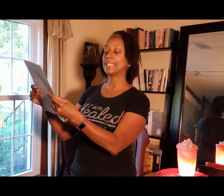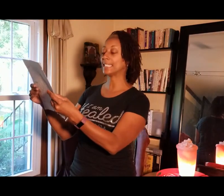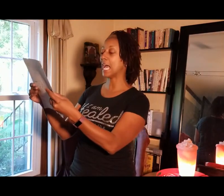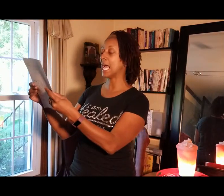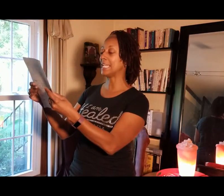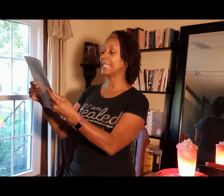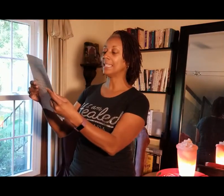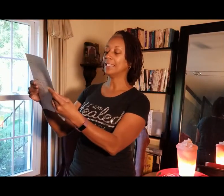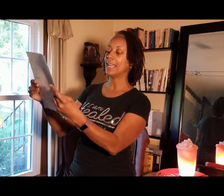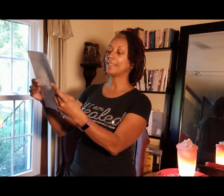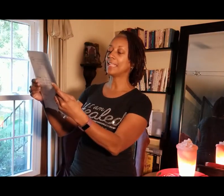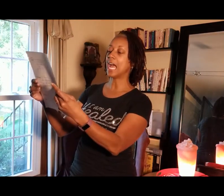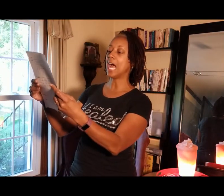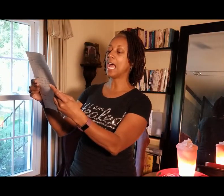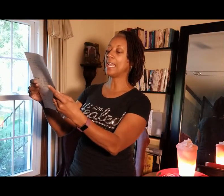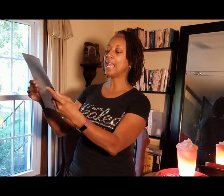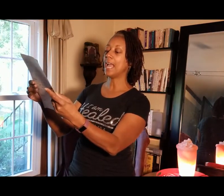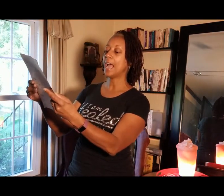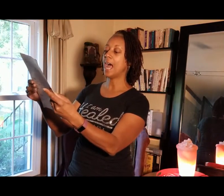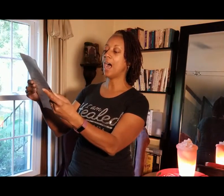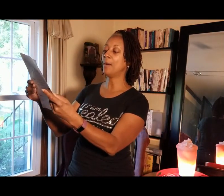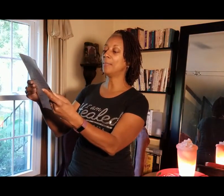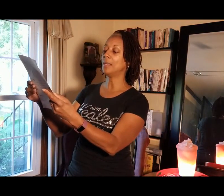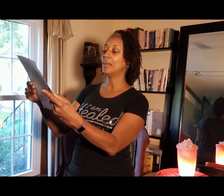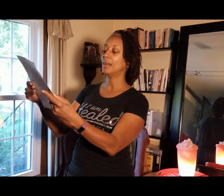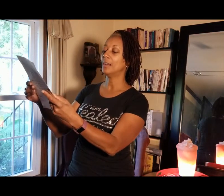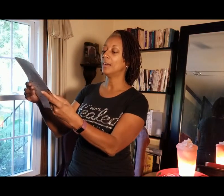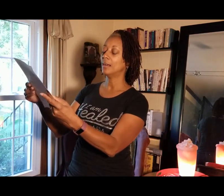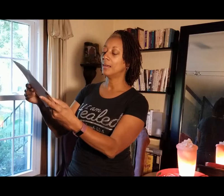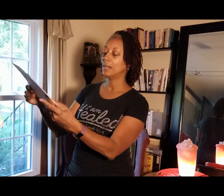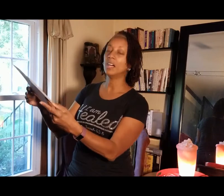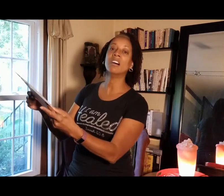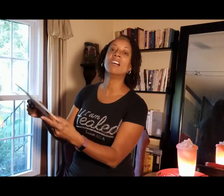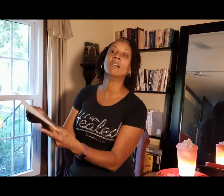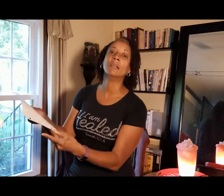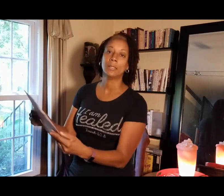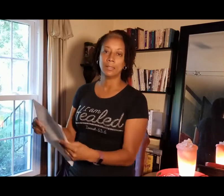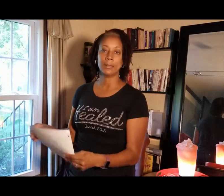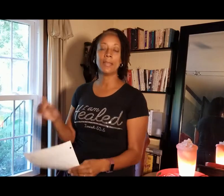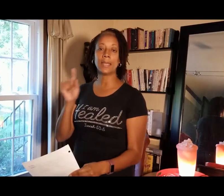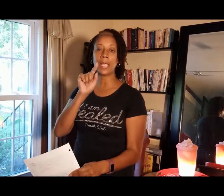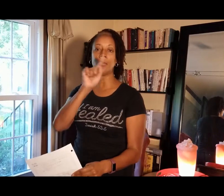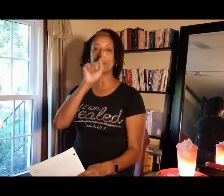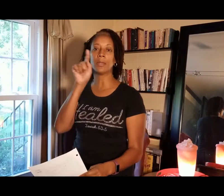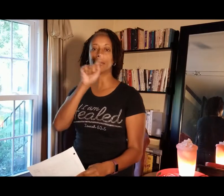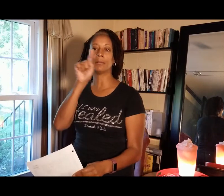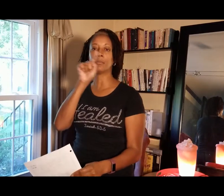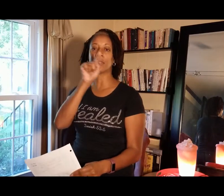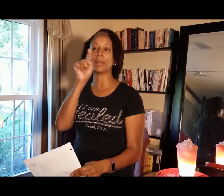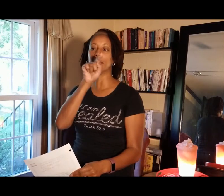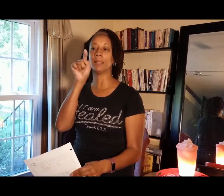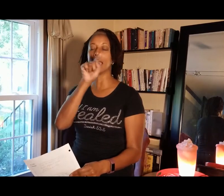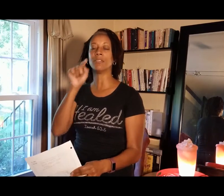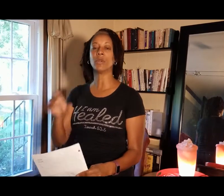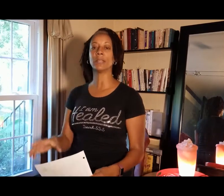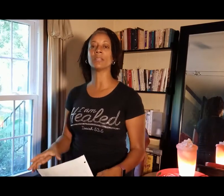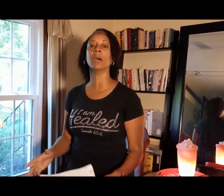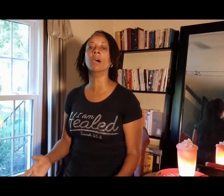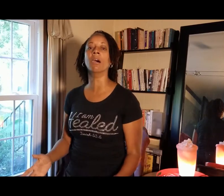says I, and then I, um, uh, that A with a, with a line over it is, uh,